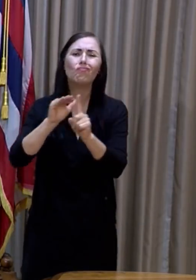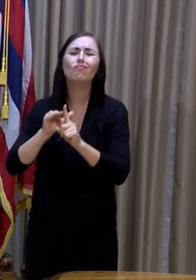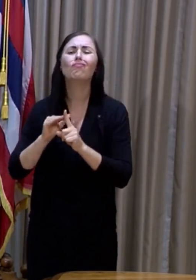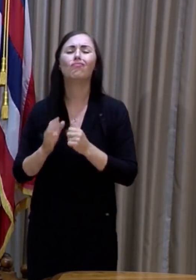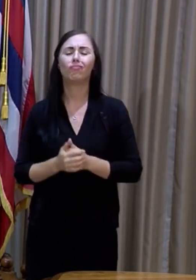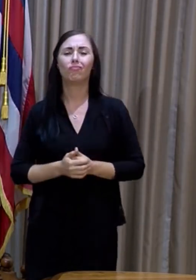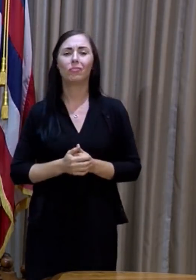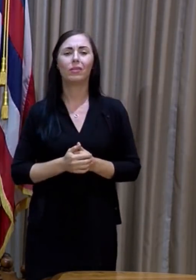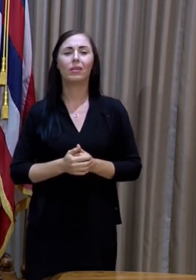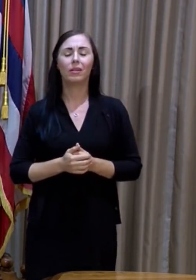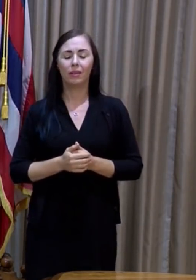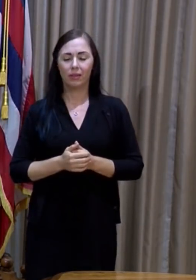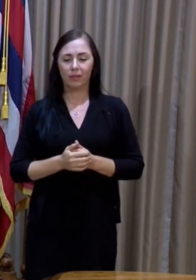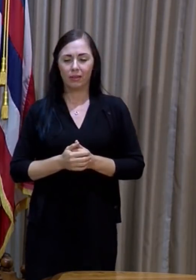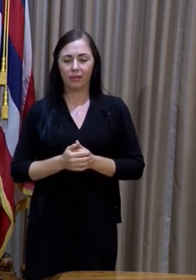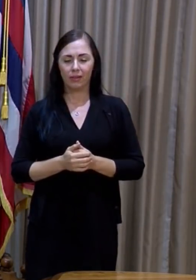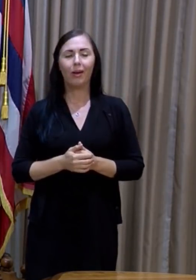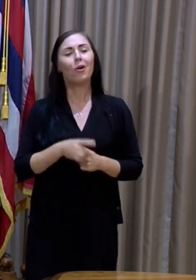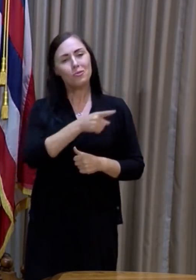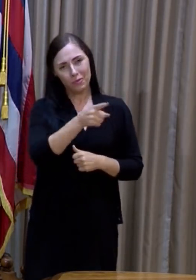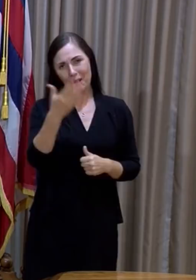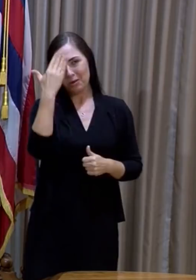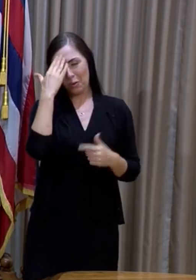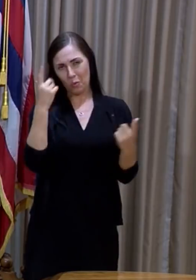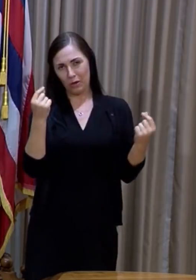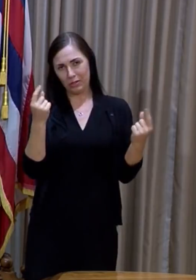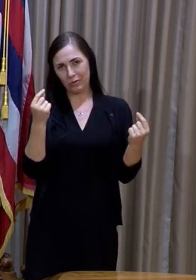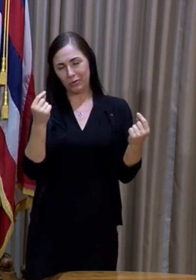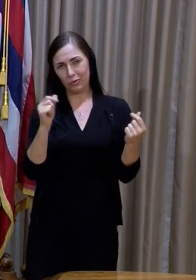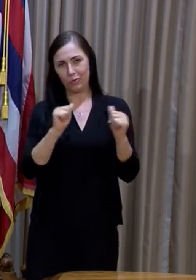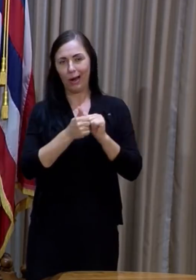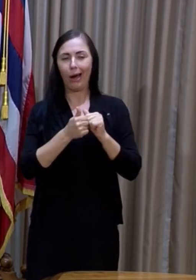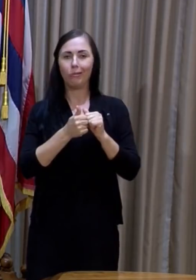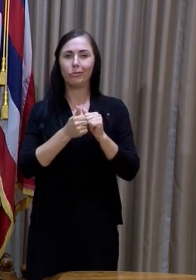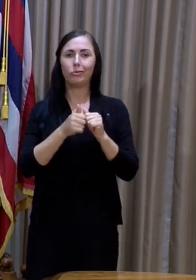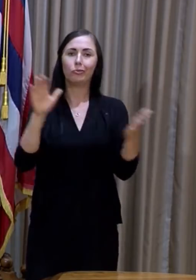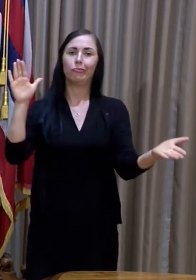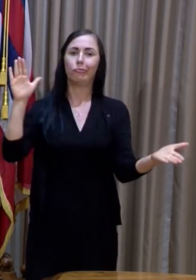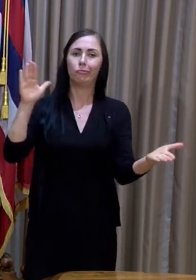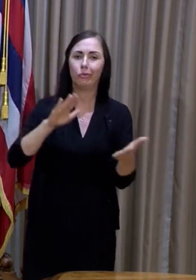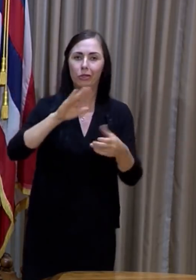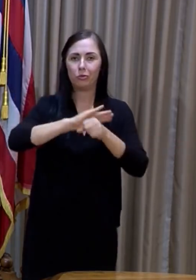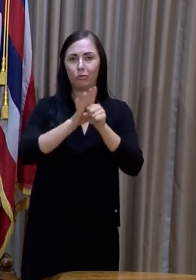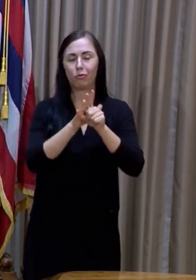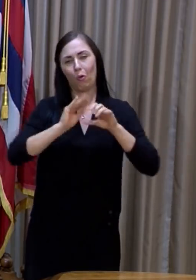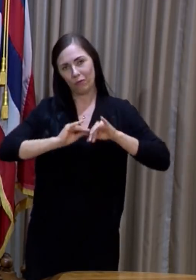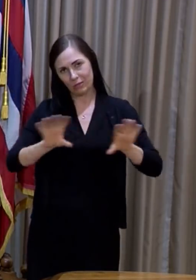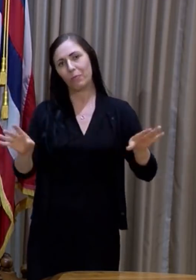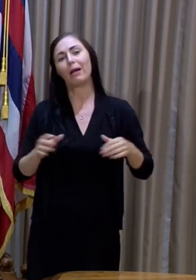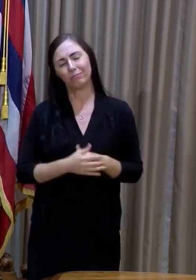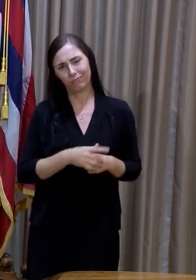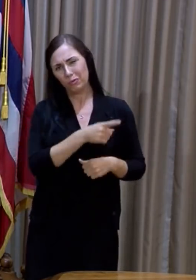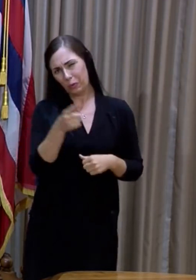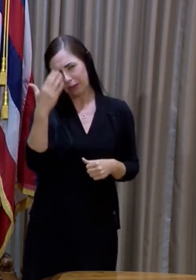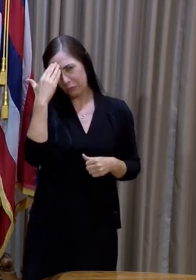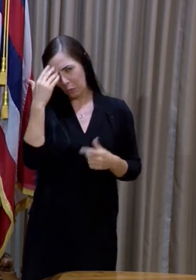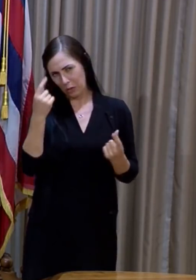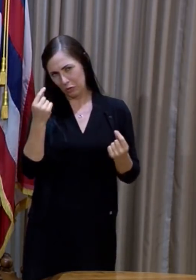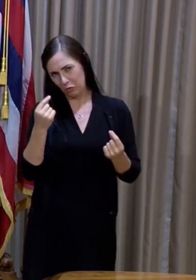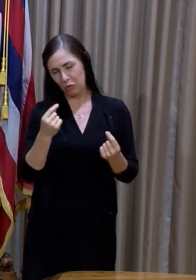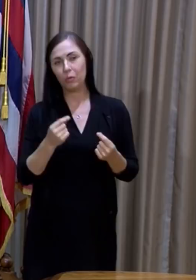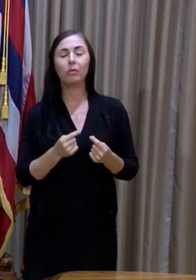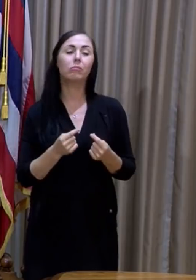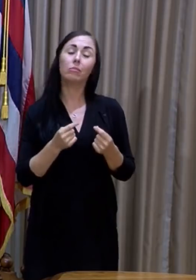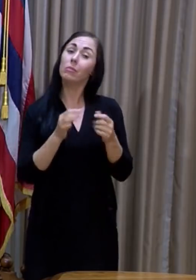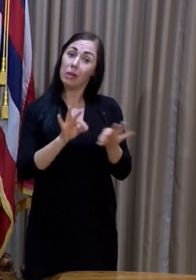we do know what we need to do in order to help slow the spread of COVID-19 in our community. It is